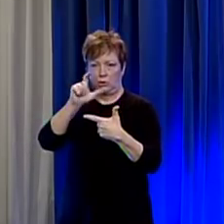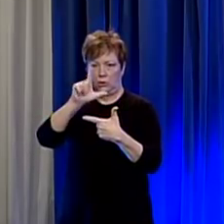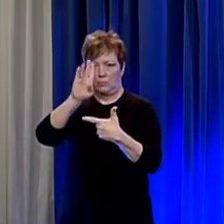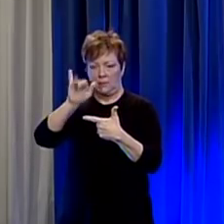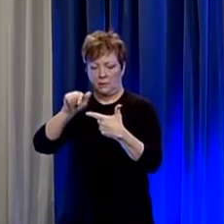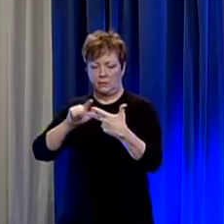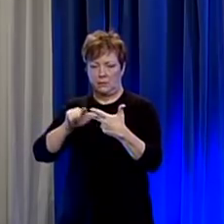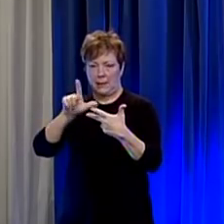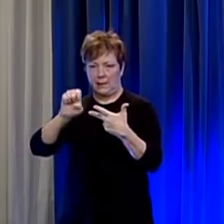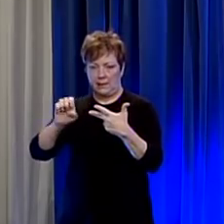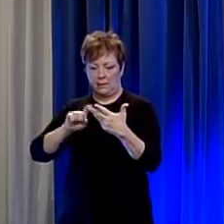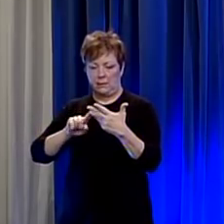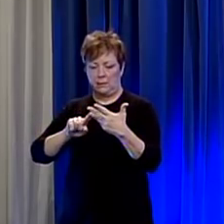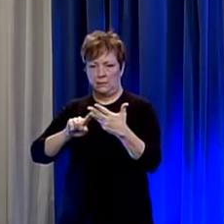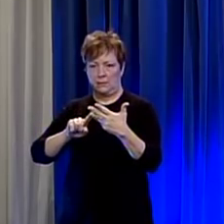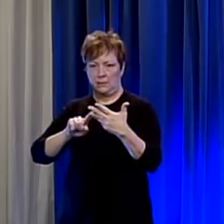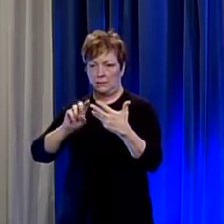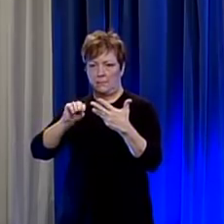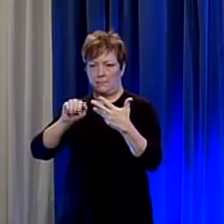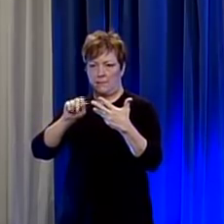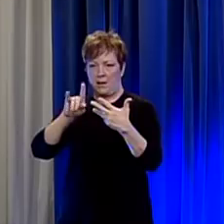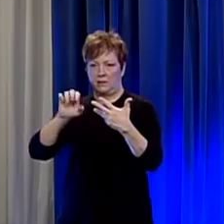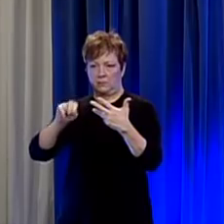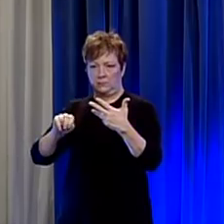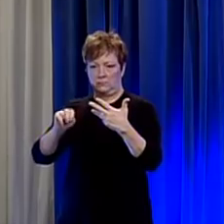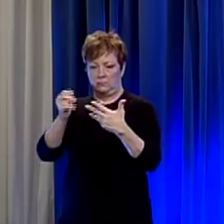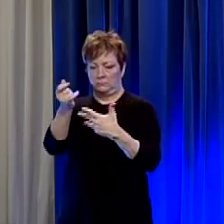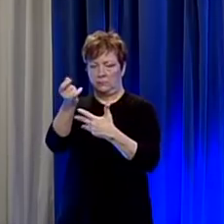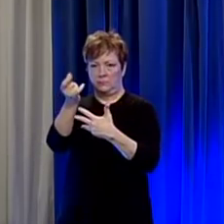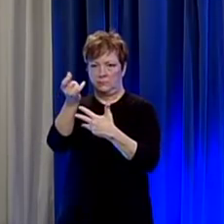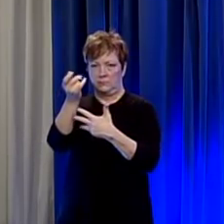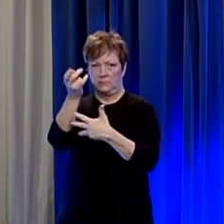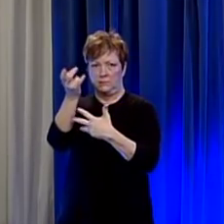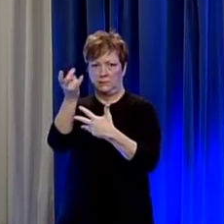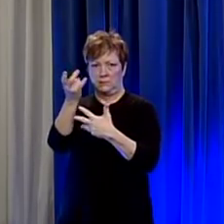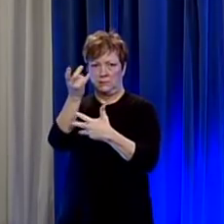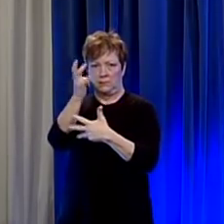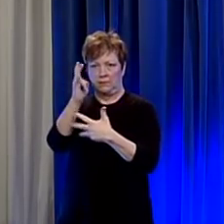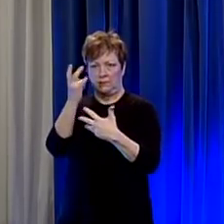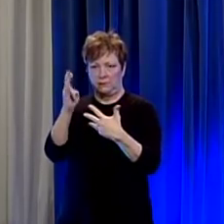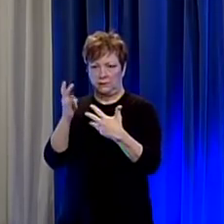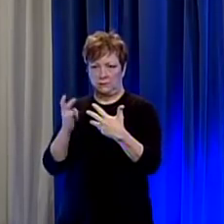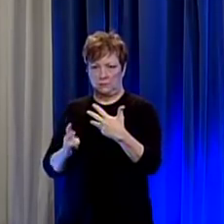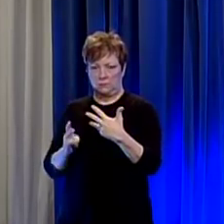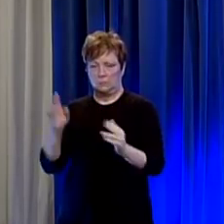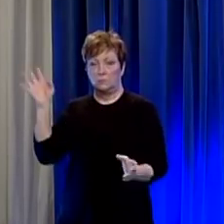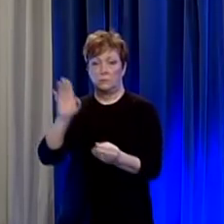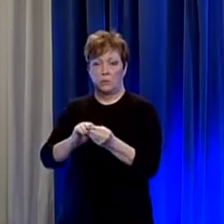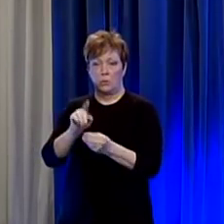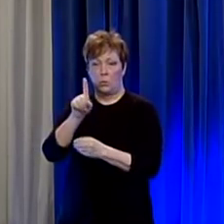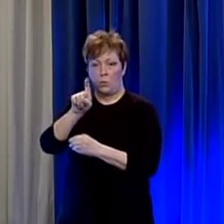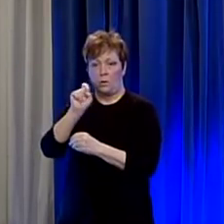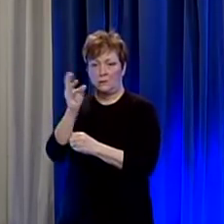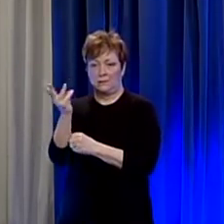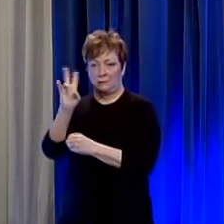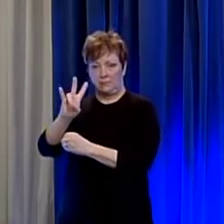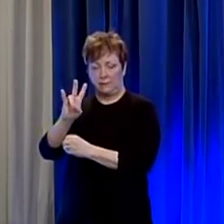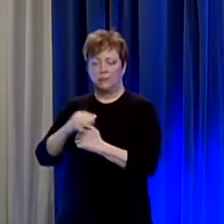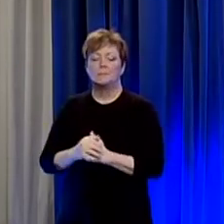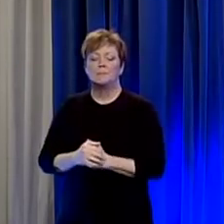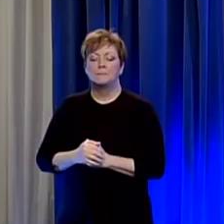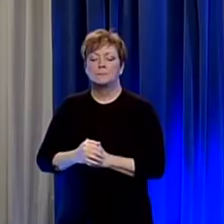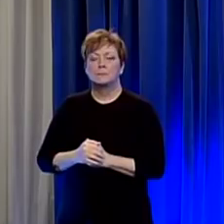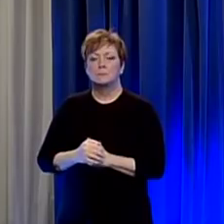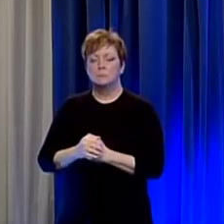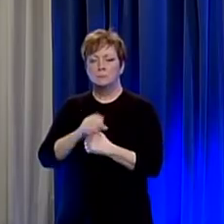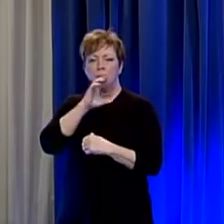Lee County and Madison County each with 17 cases and a total of 167 cases we have an